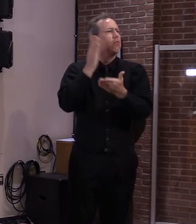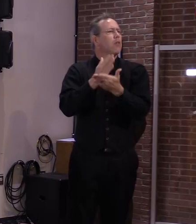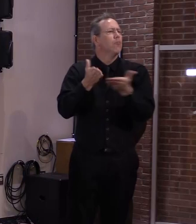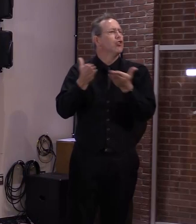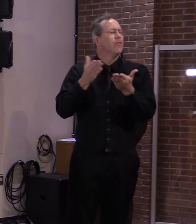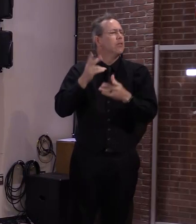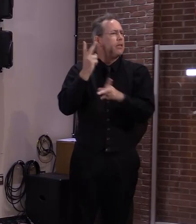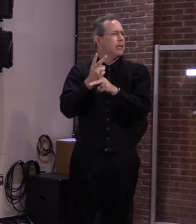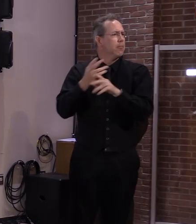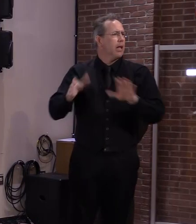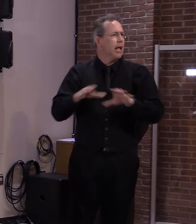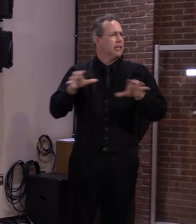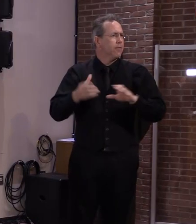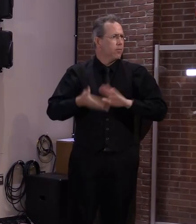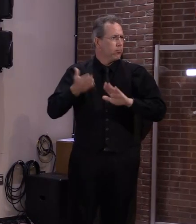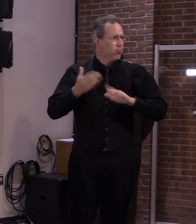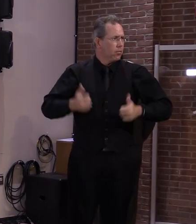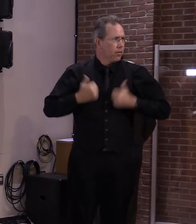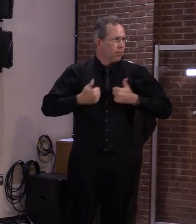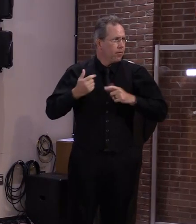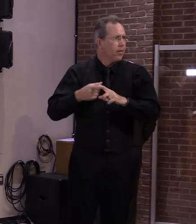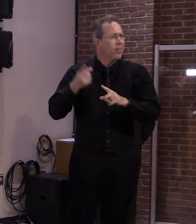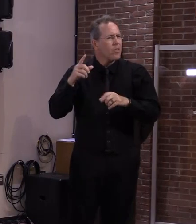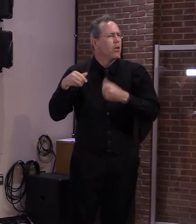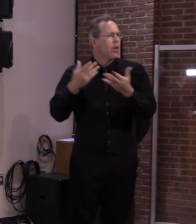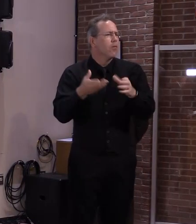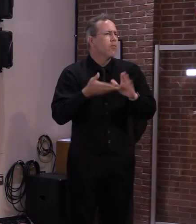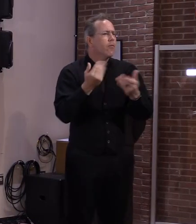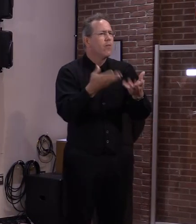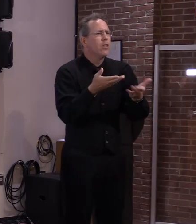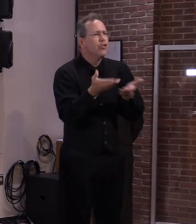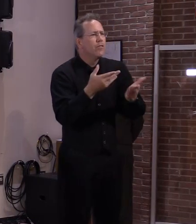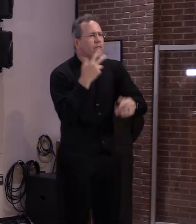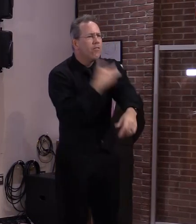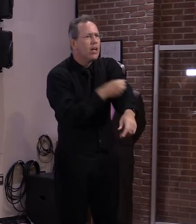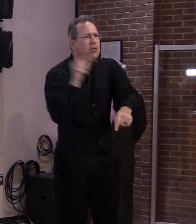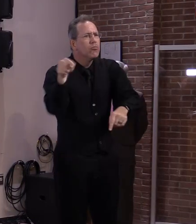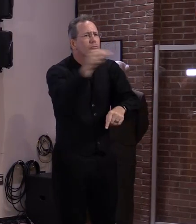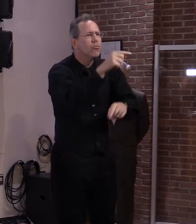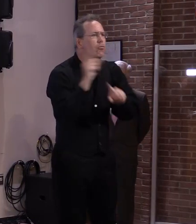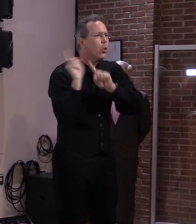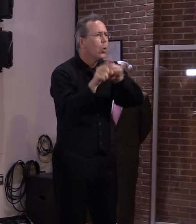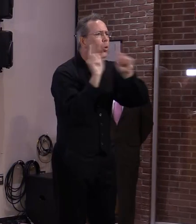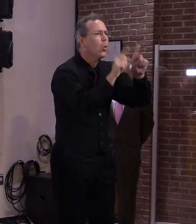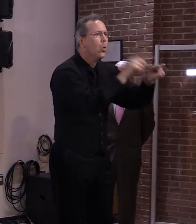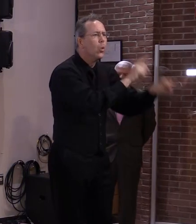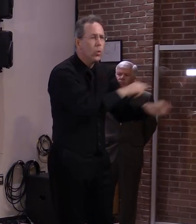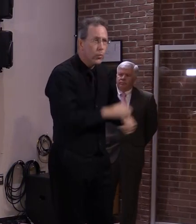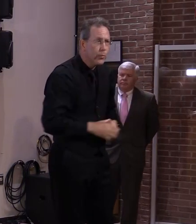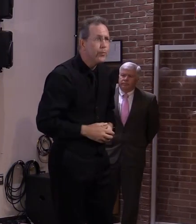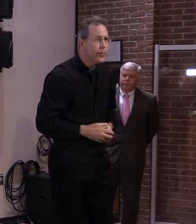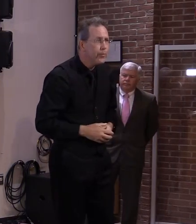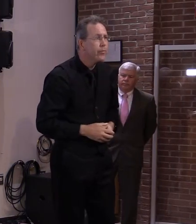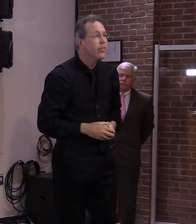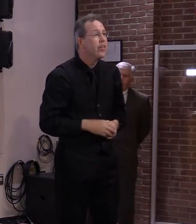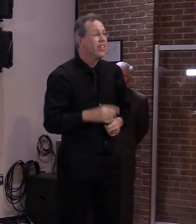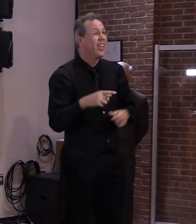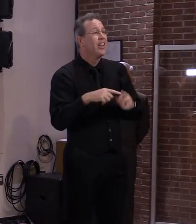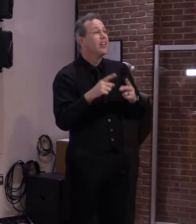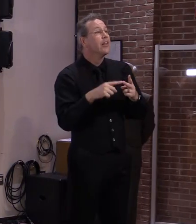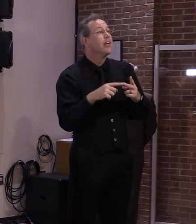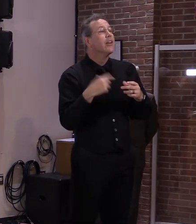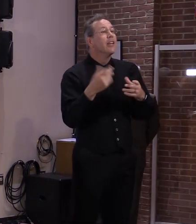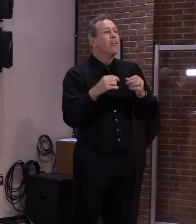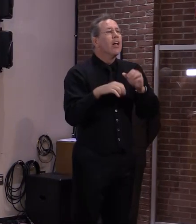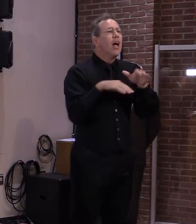including with vaccination clinics. The order also extends Vermont's access to federal funding for